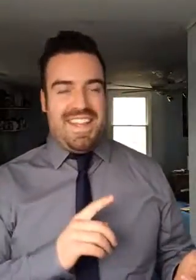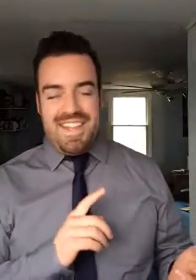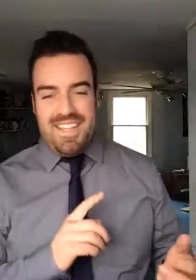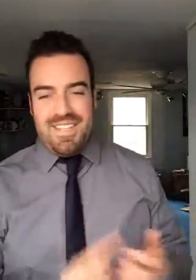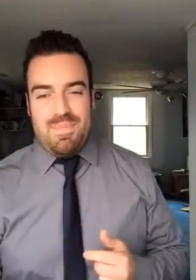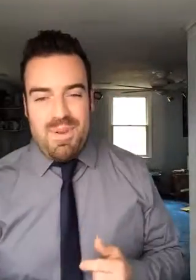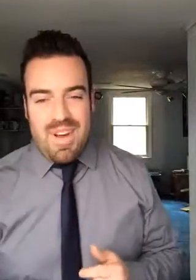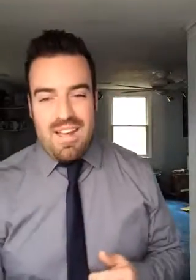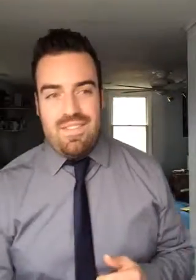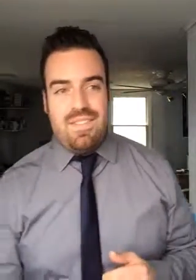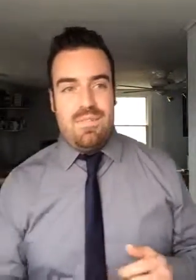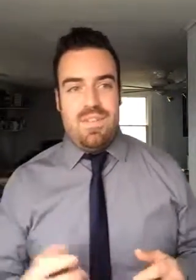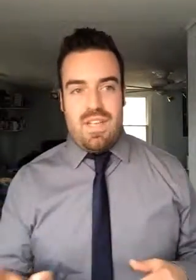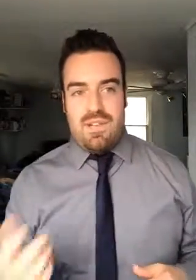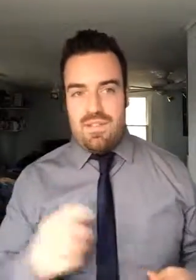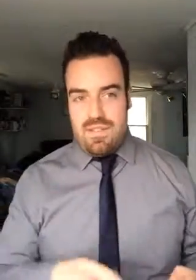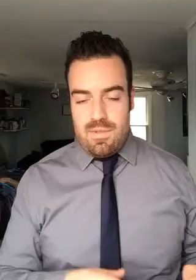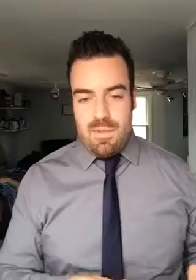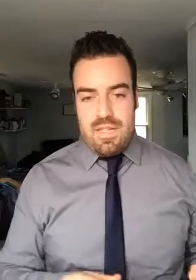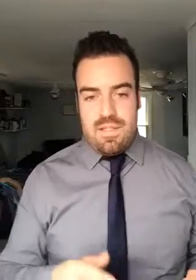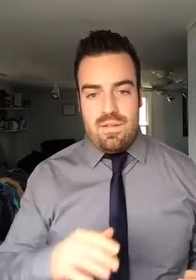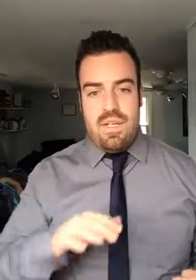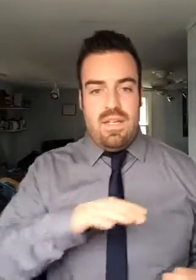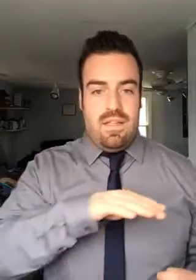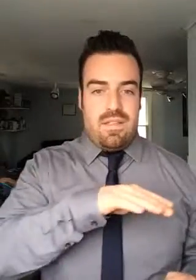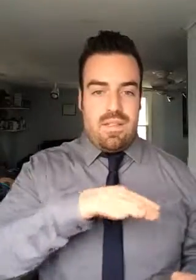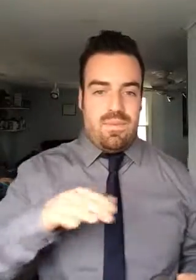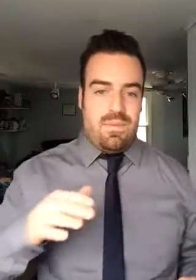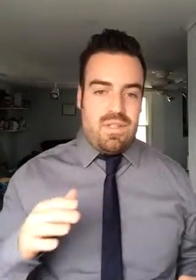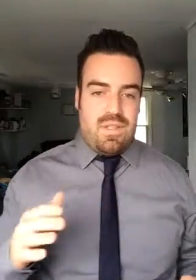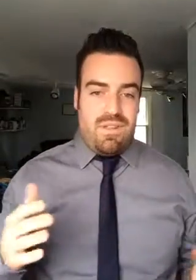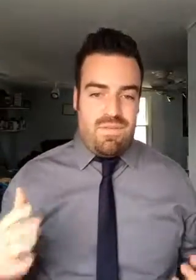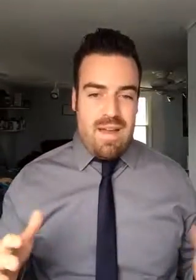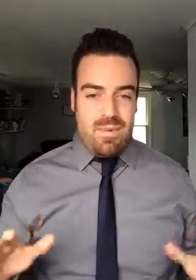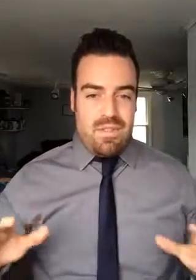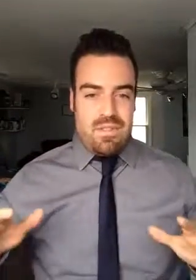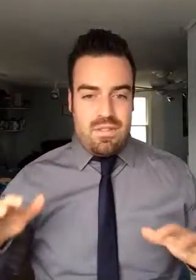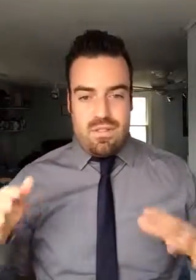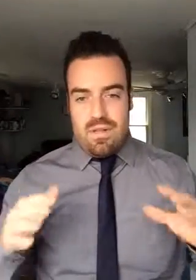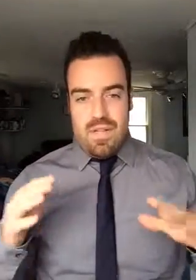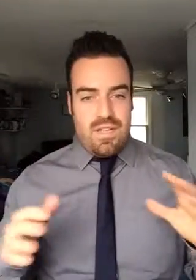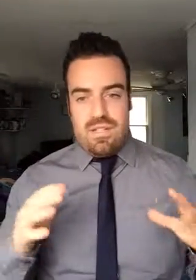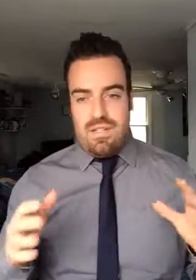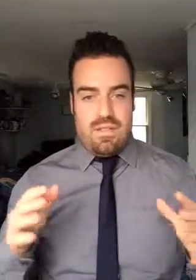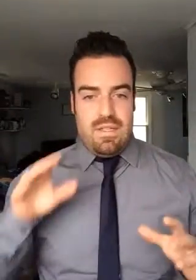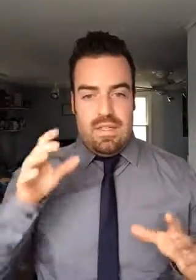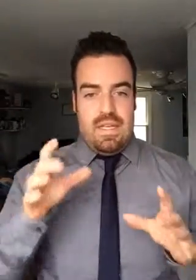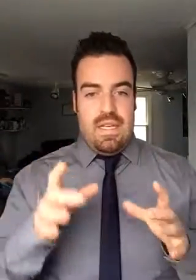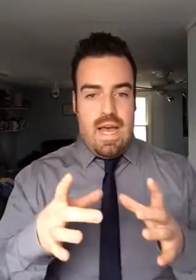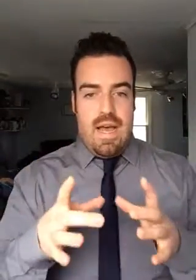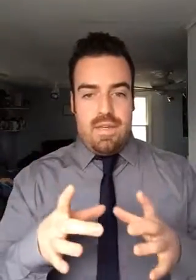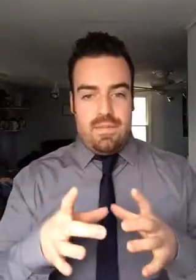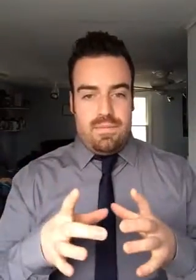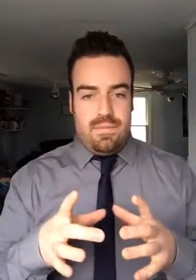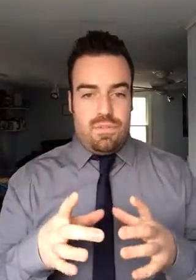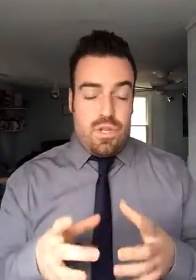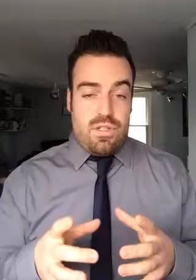The superior head of the tibia, again called the tibial plateau, is covered with a fibrous cartilaginous structure